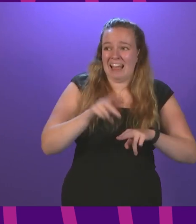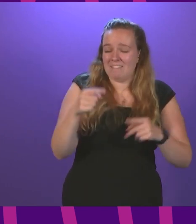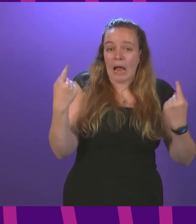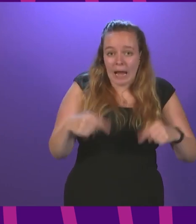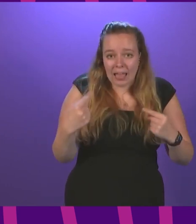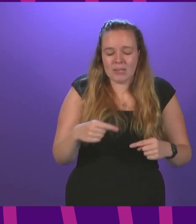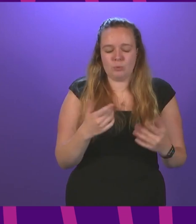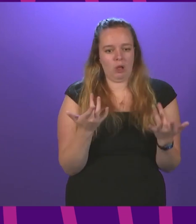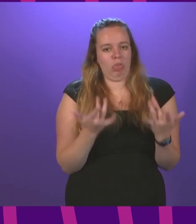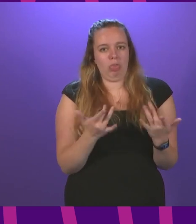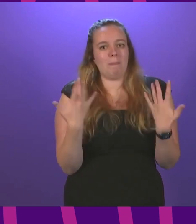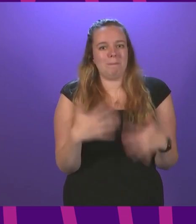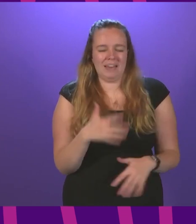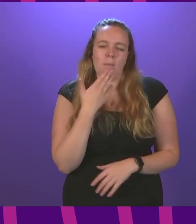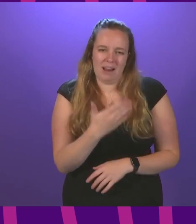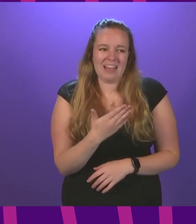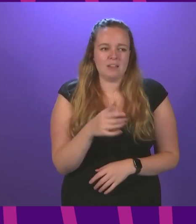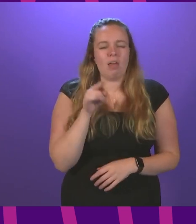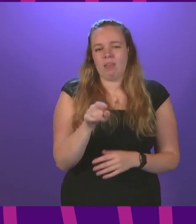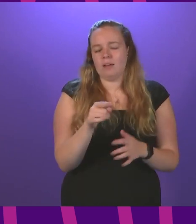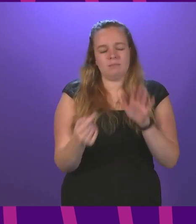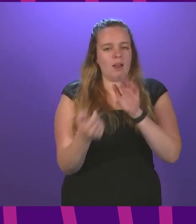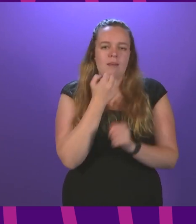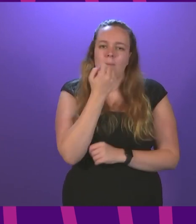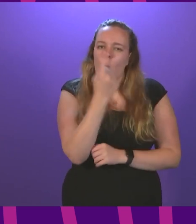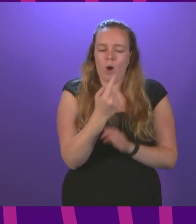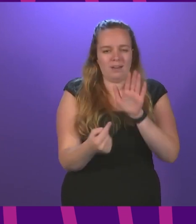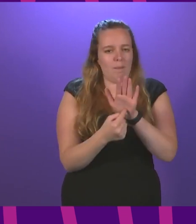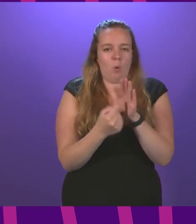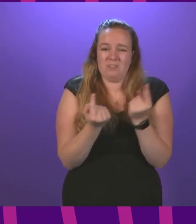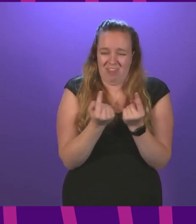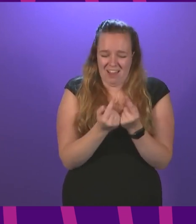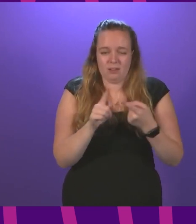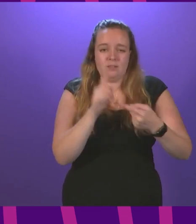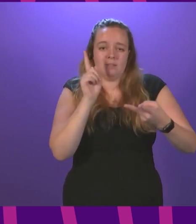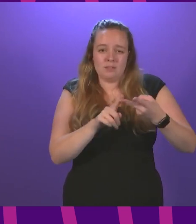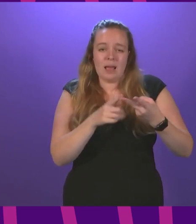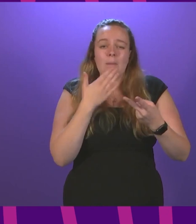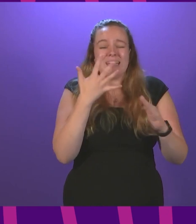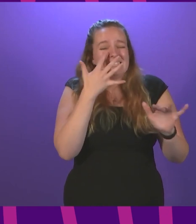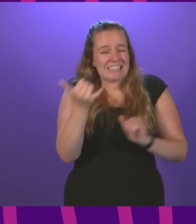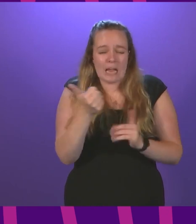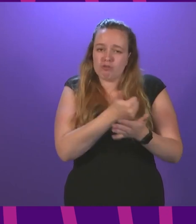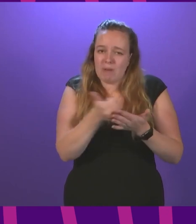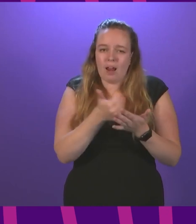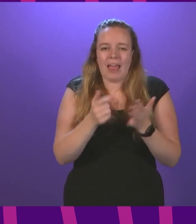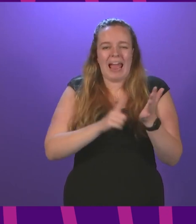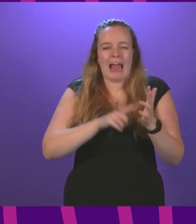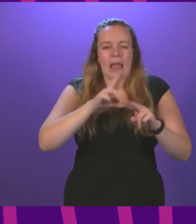if you are eligible and haven't yet done so. This does remain the single most important thing any of us can do. Second, please test regularly with